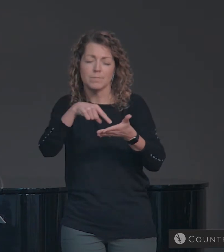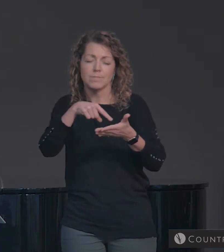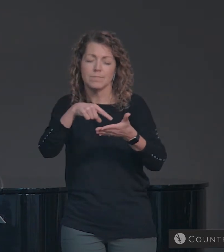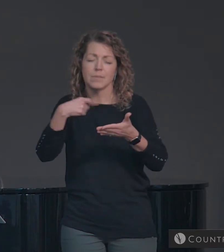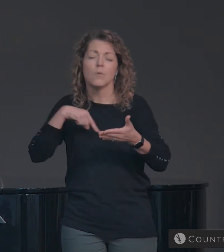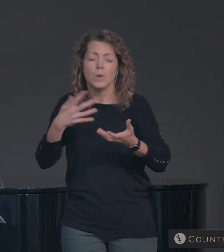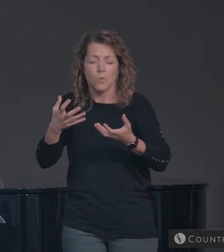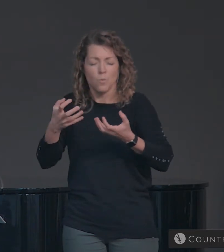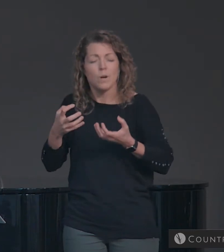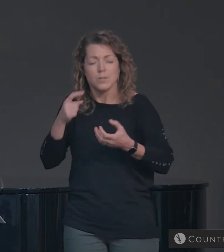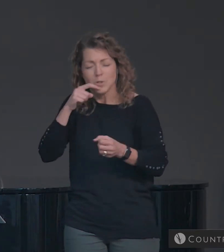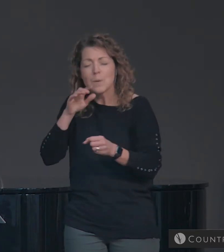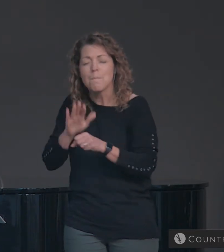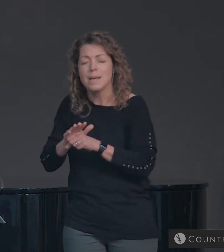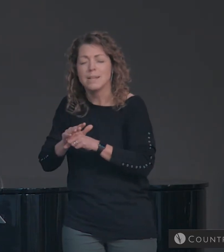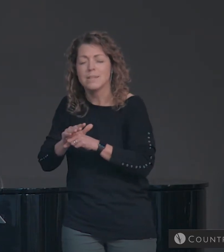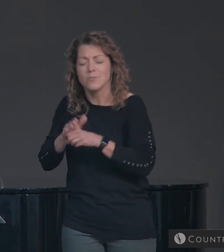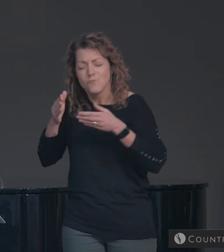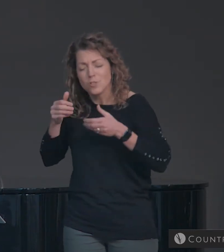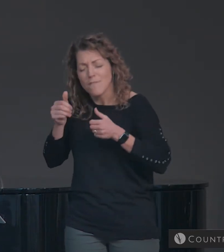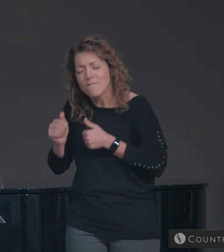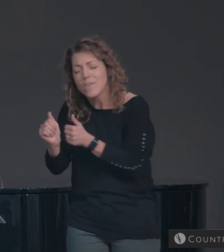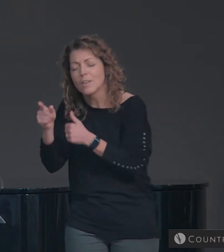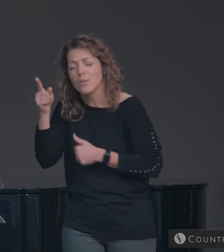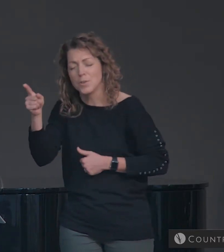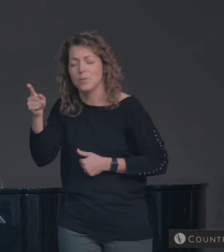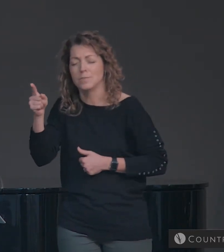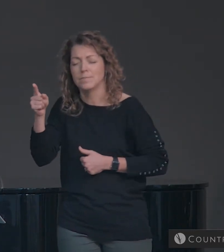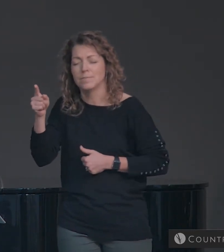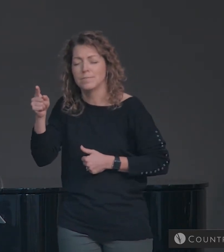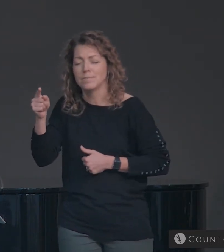for you. We pray in Christ's name.